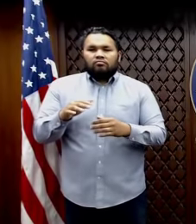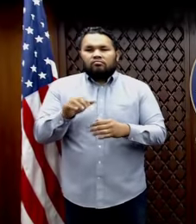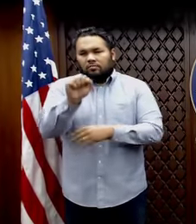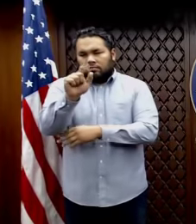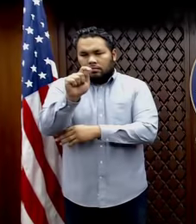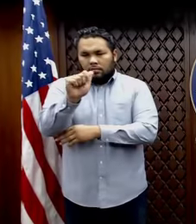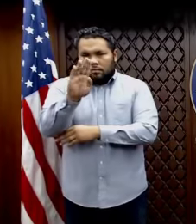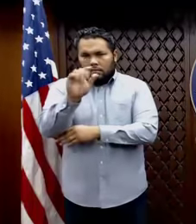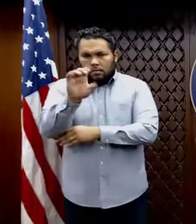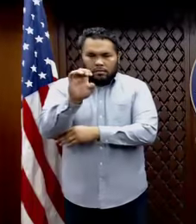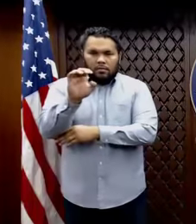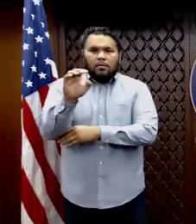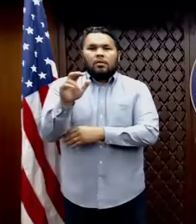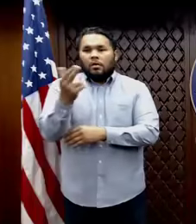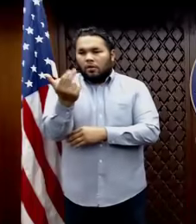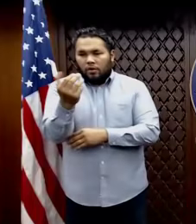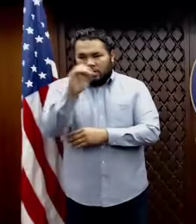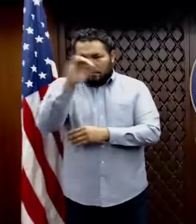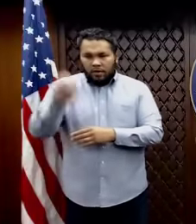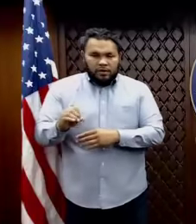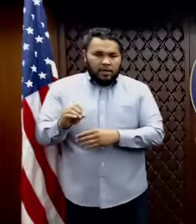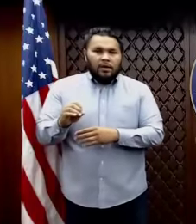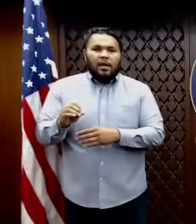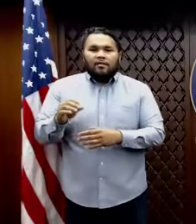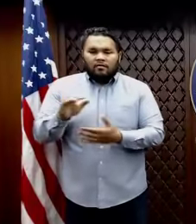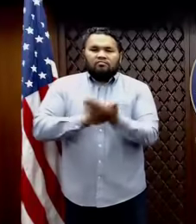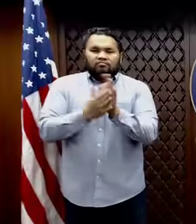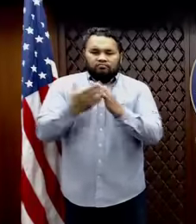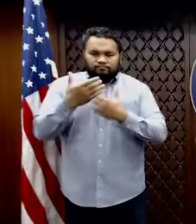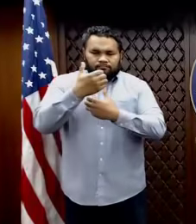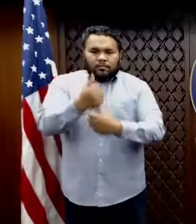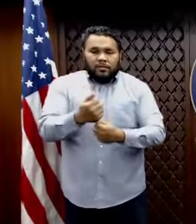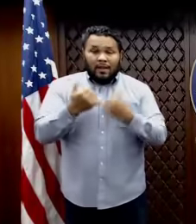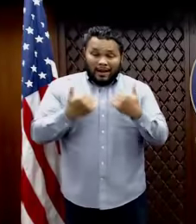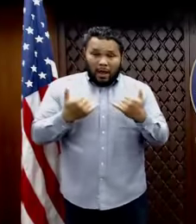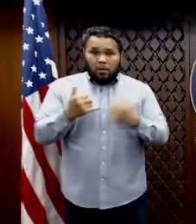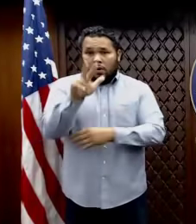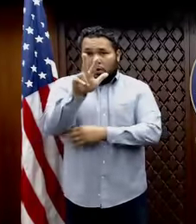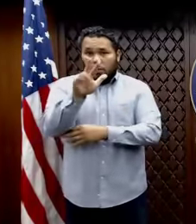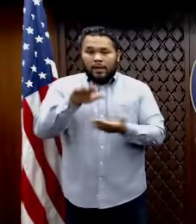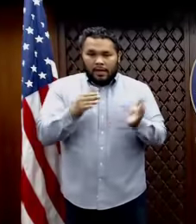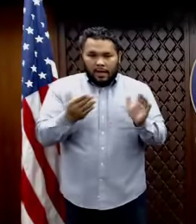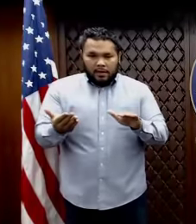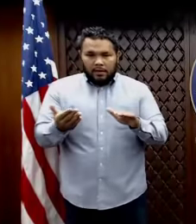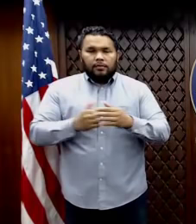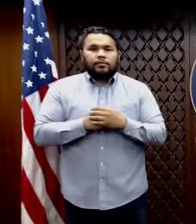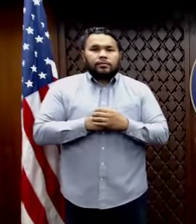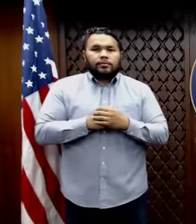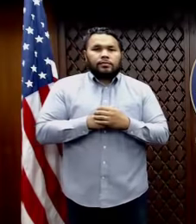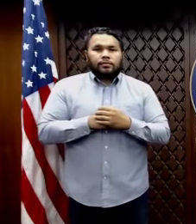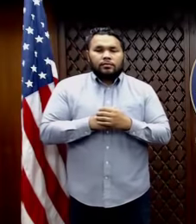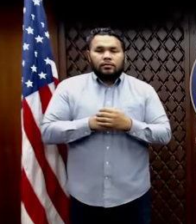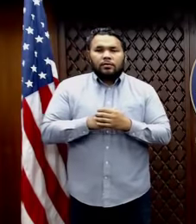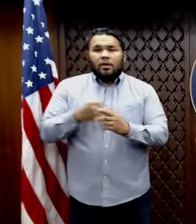And 13% have recovered, and there are now three deaths. Of these positive